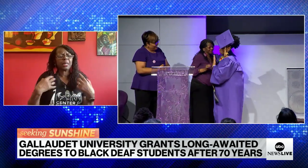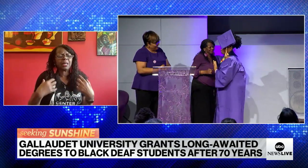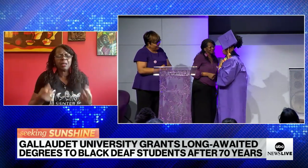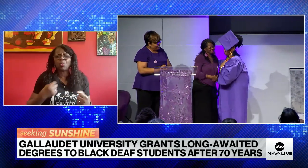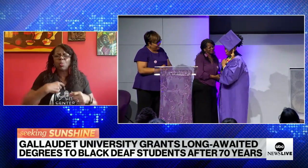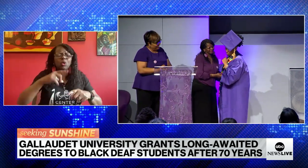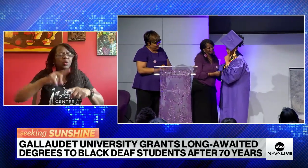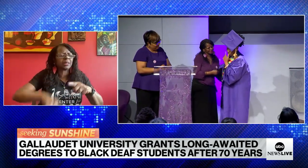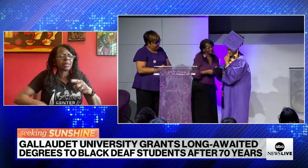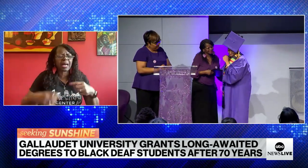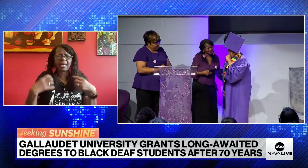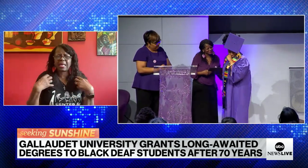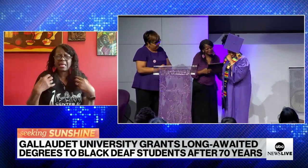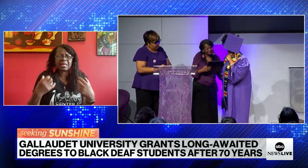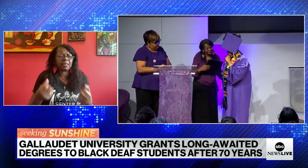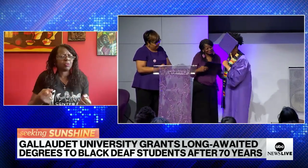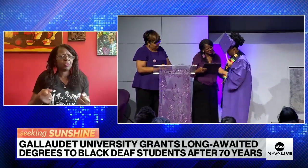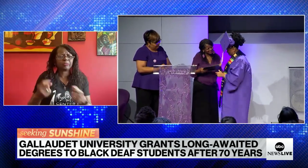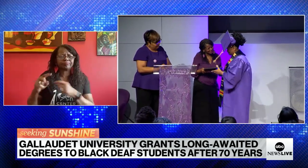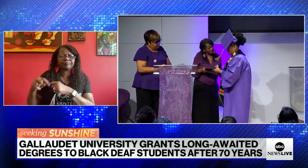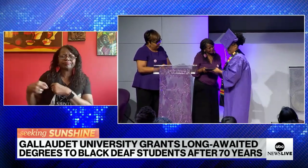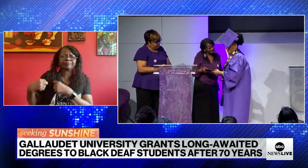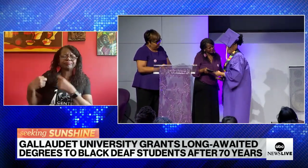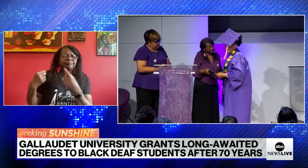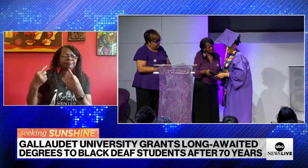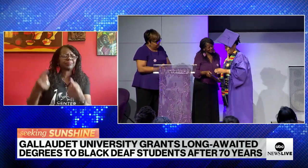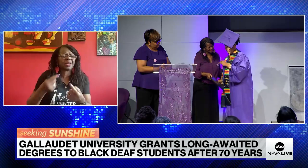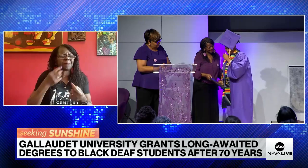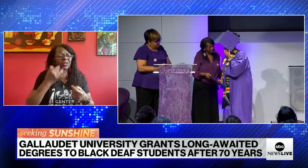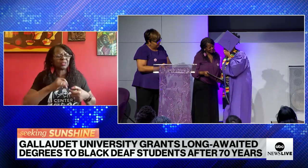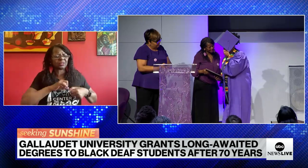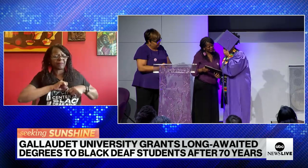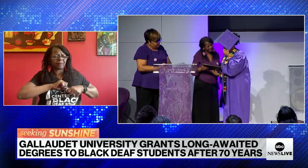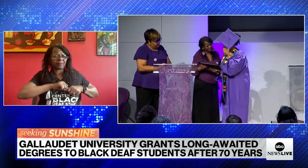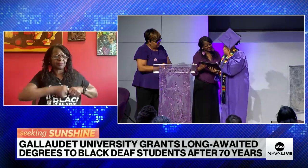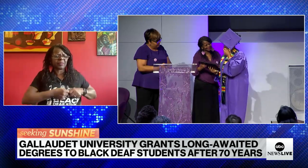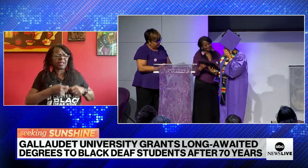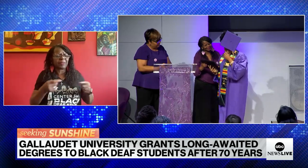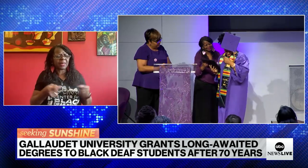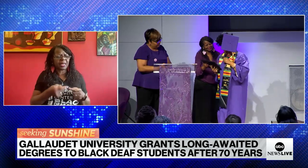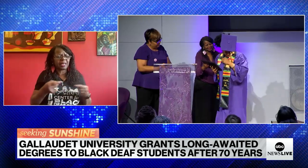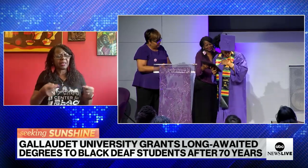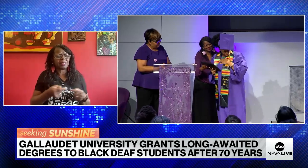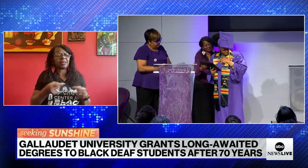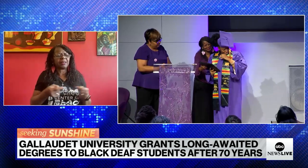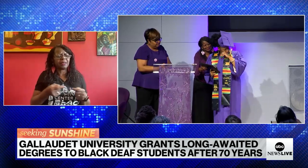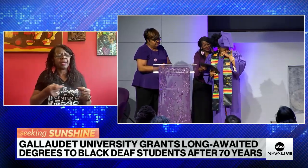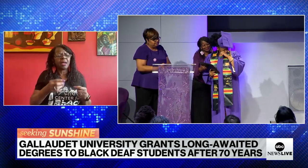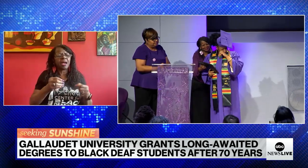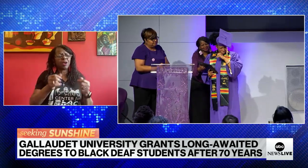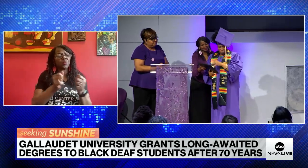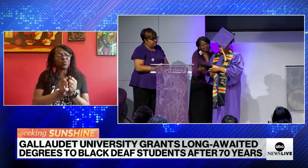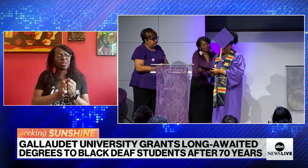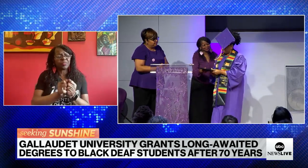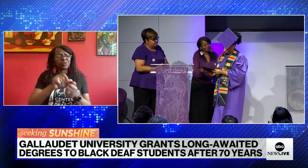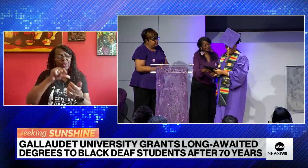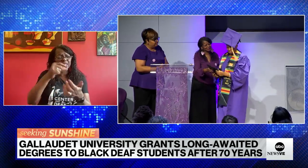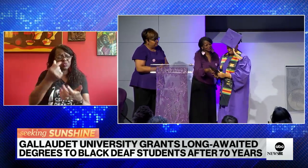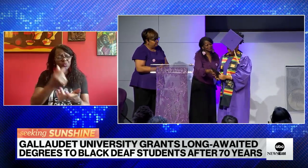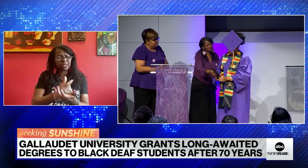freedom. And we need to heal from this incident. We haven't been able to properly heal because of the pain that was caused that